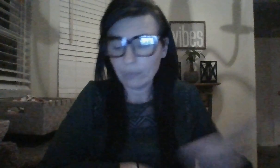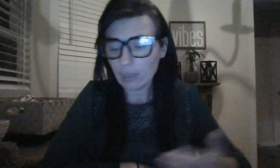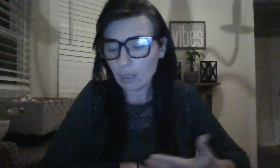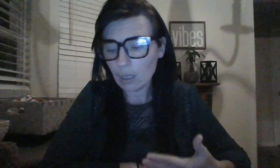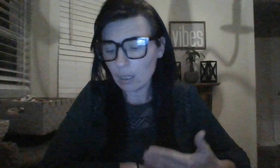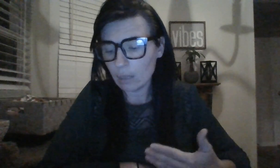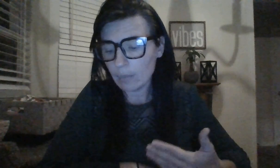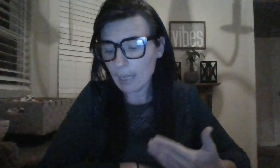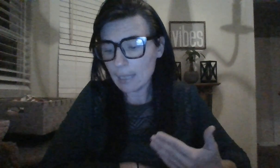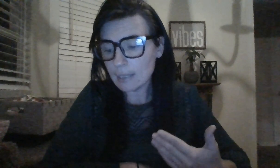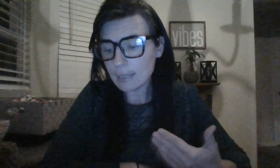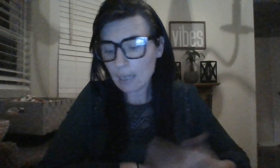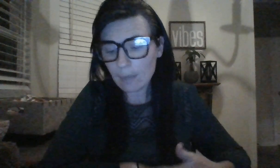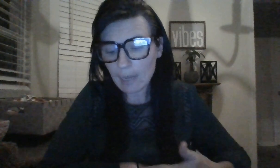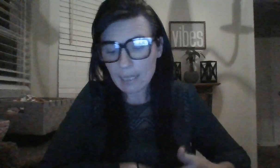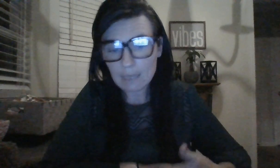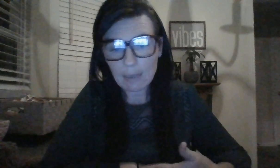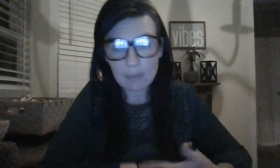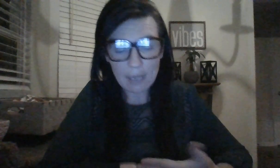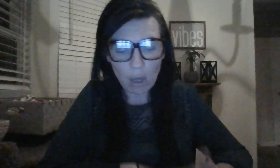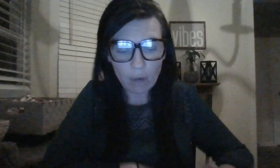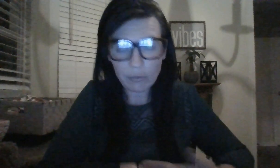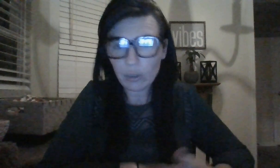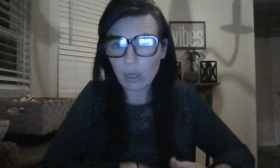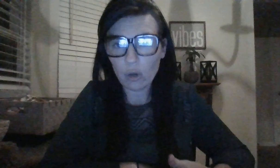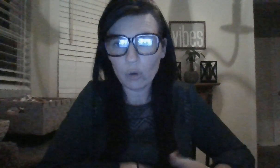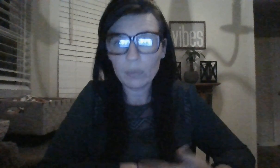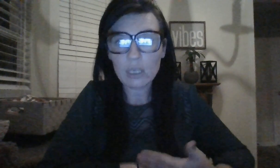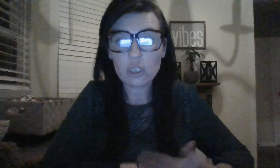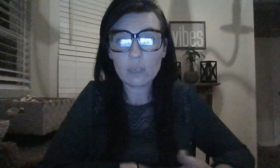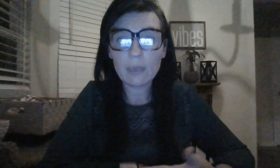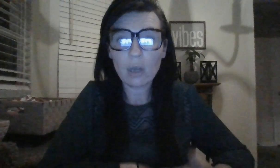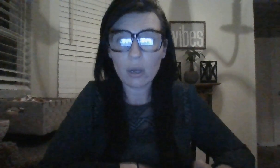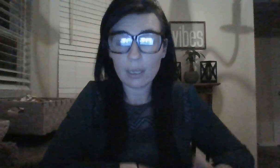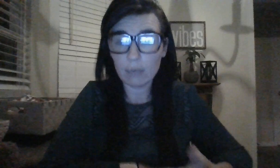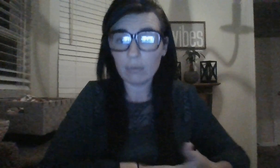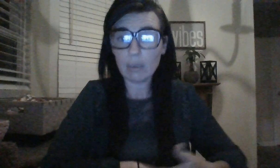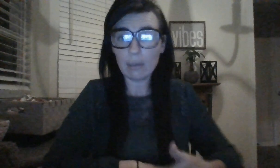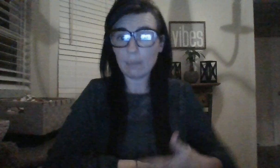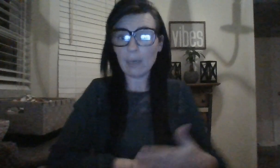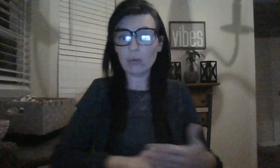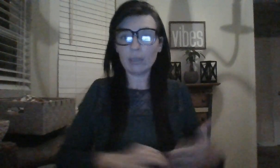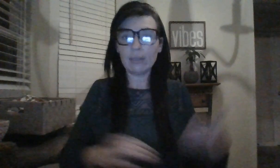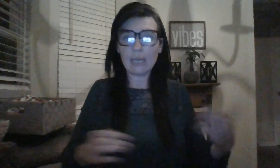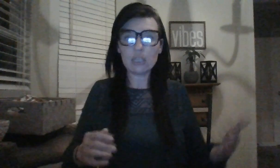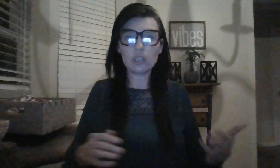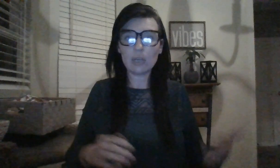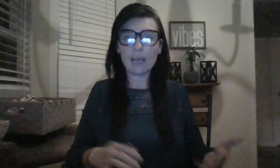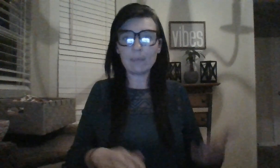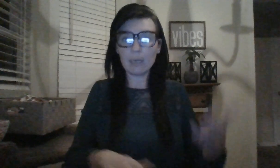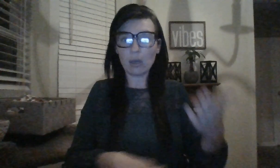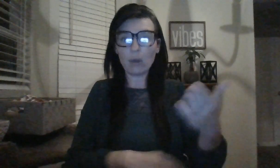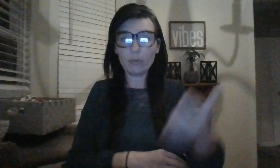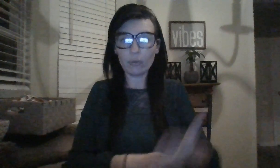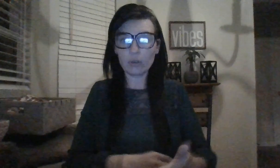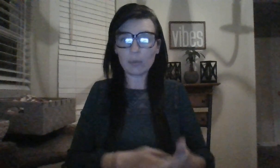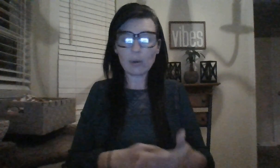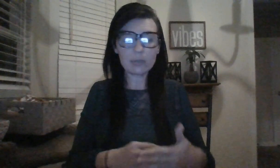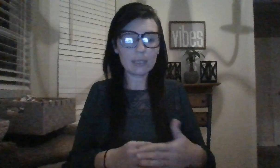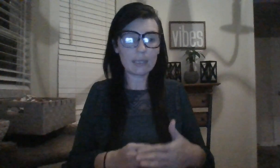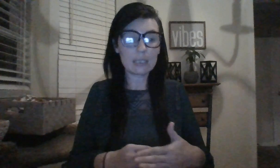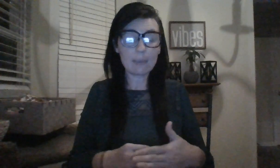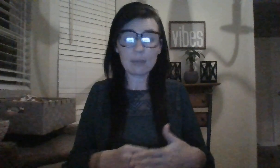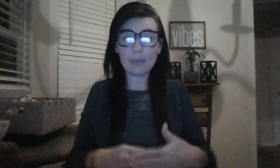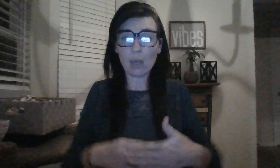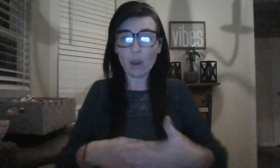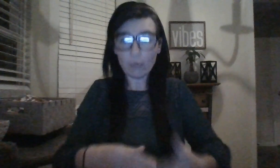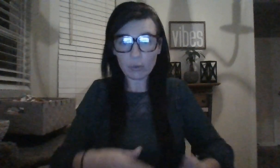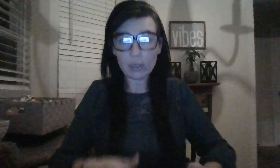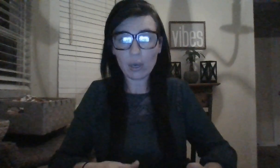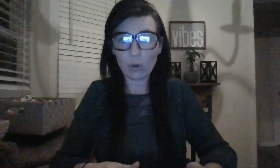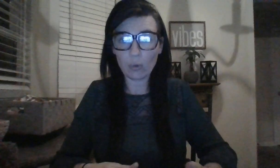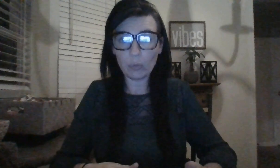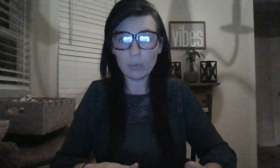and somebody's about to be offered the home, they should have been. Apparently, they should have been offered the person that's about to be offered the home.